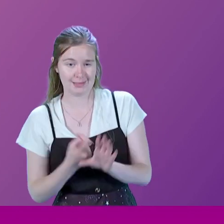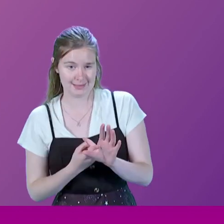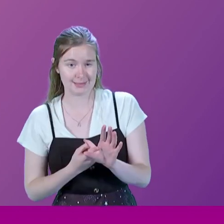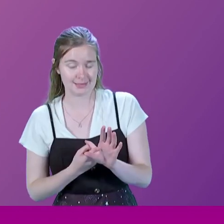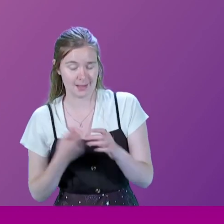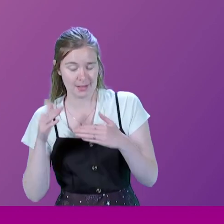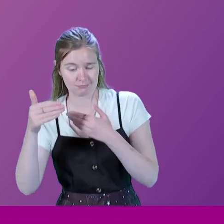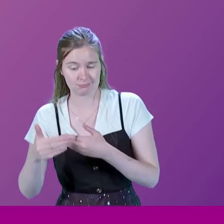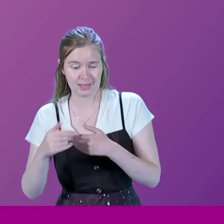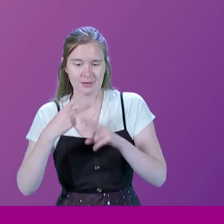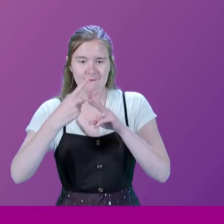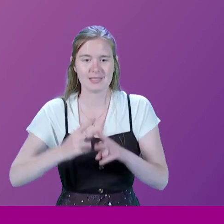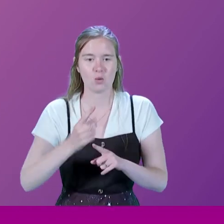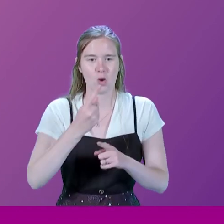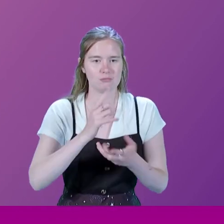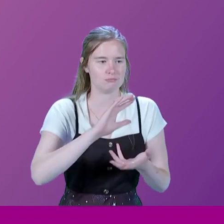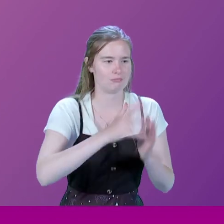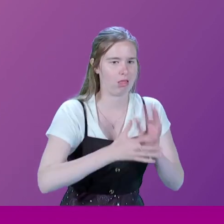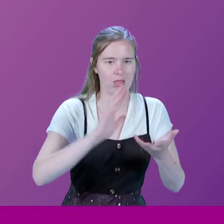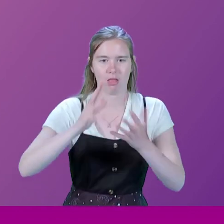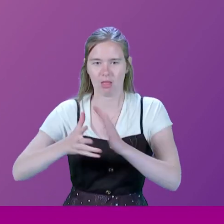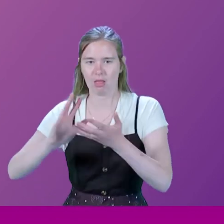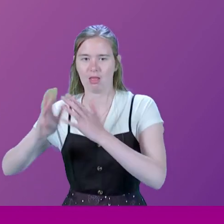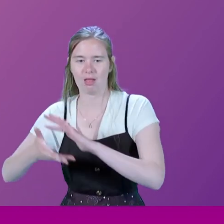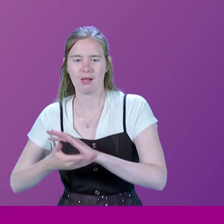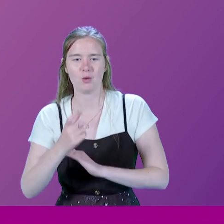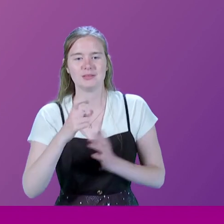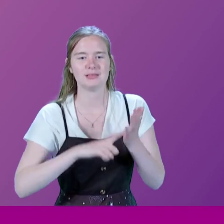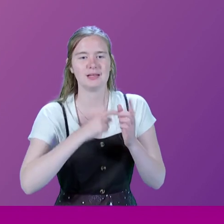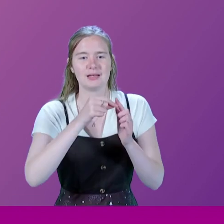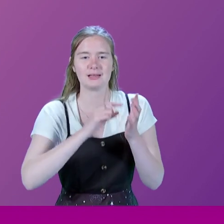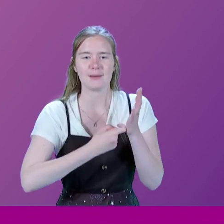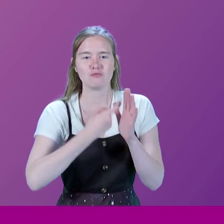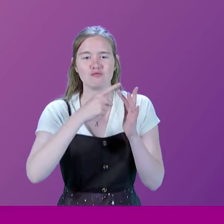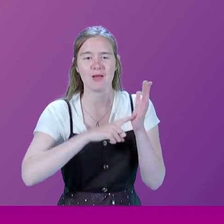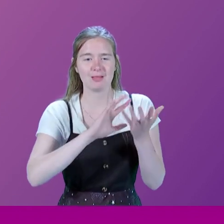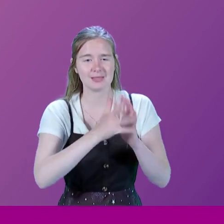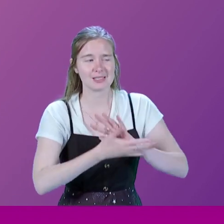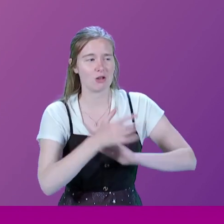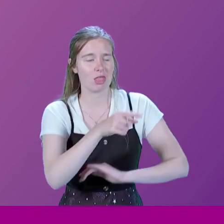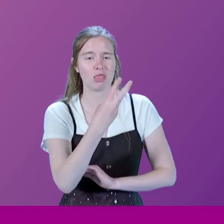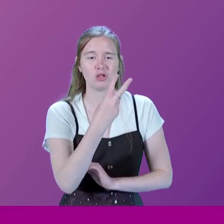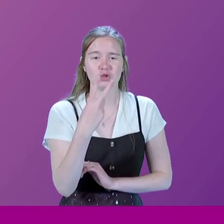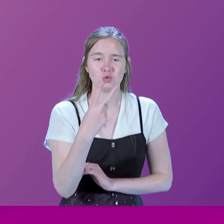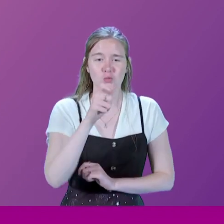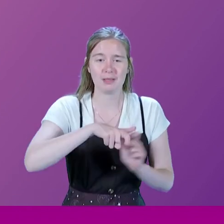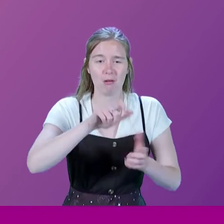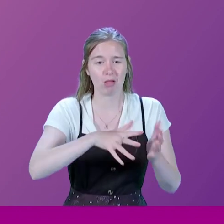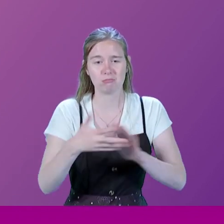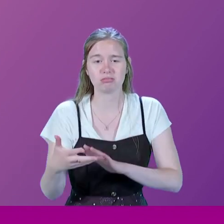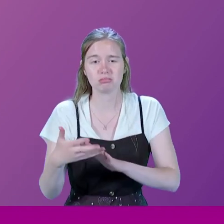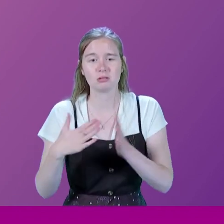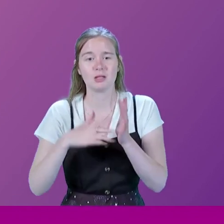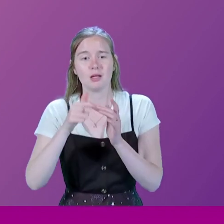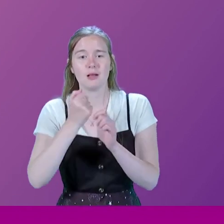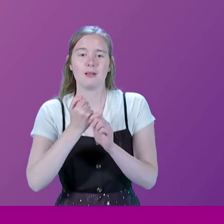And I had to visit one disaster after another. I went to the Clapham Rail disaster where 32 people were killed. I went to a disaster in Mill Guy